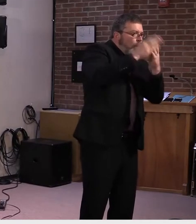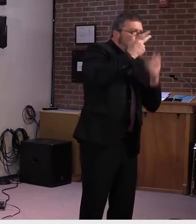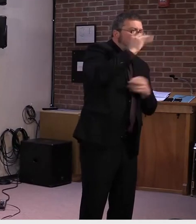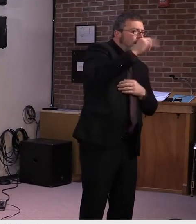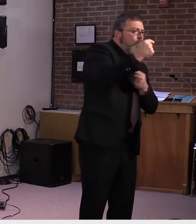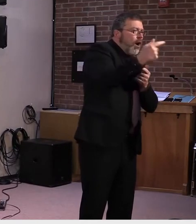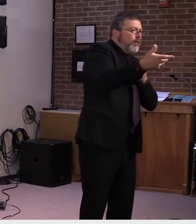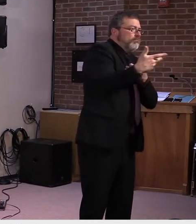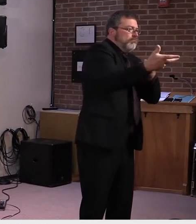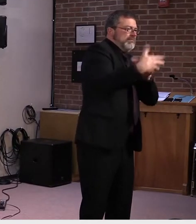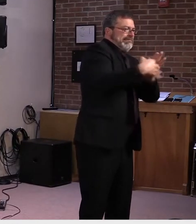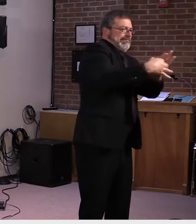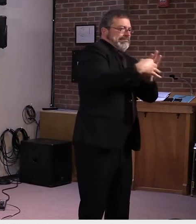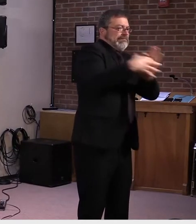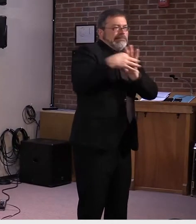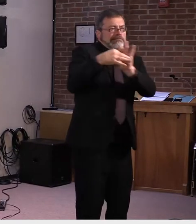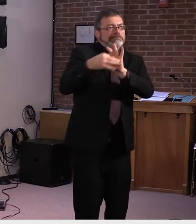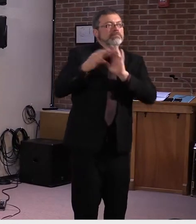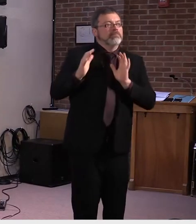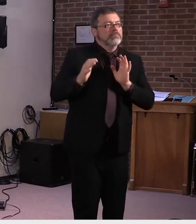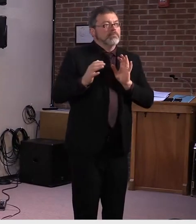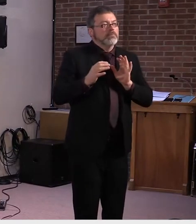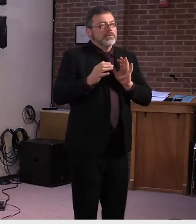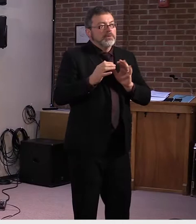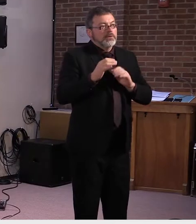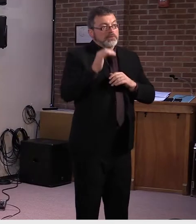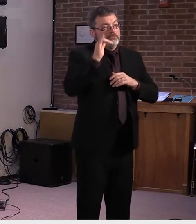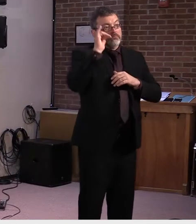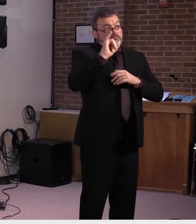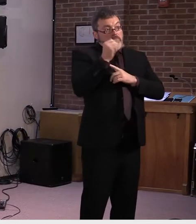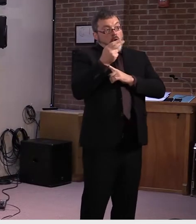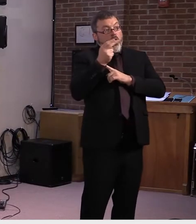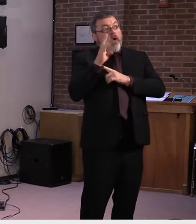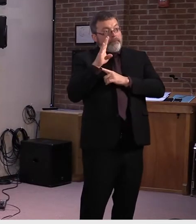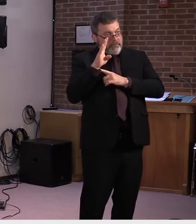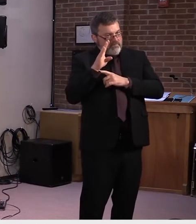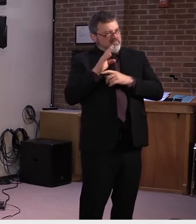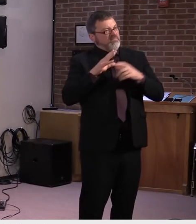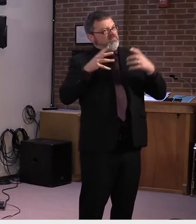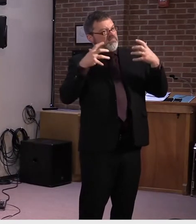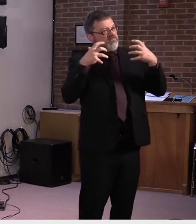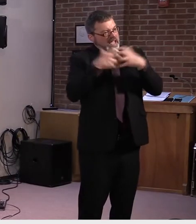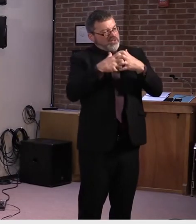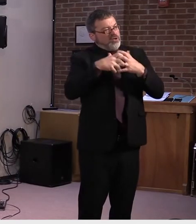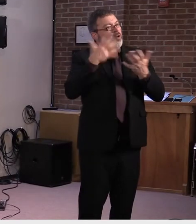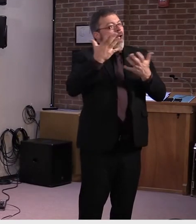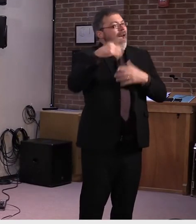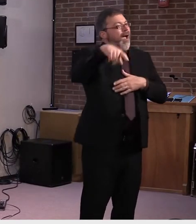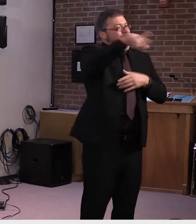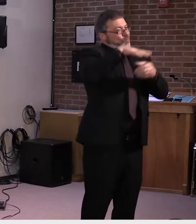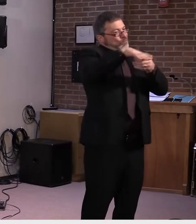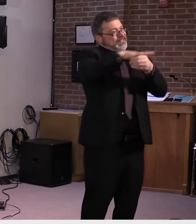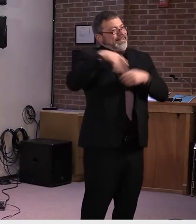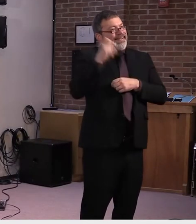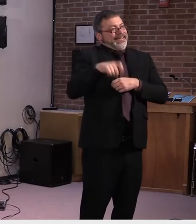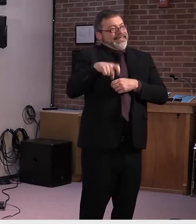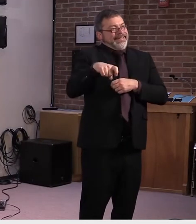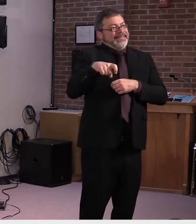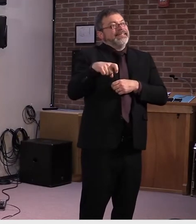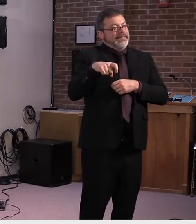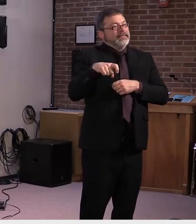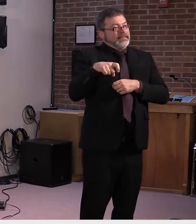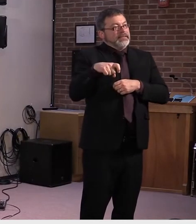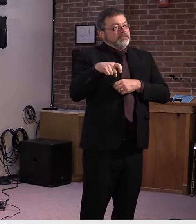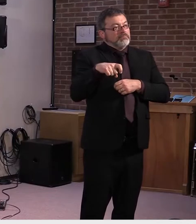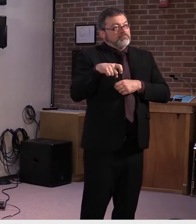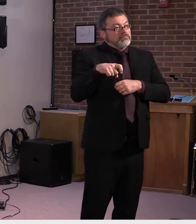to meet the care needs of the region and families. Grants will be available to programs running a